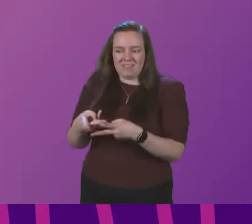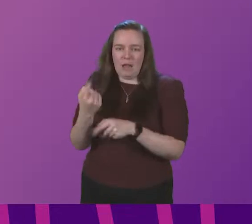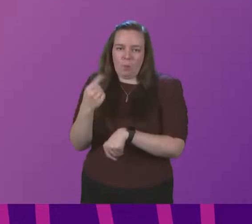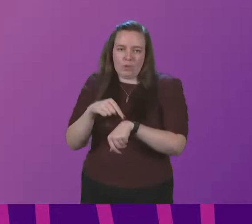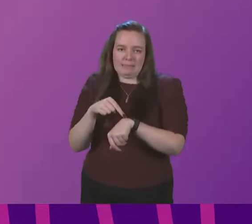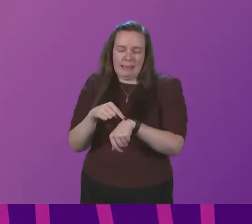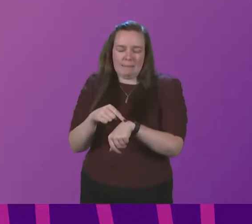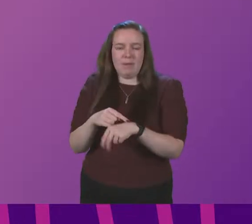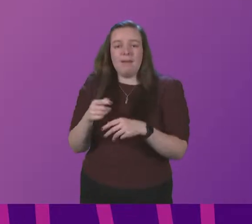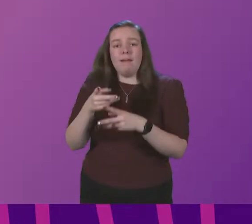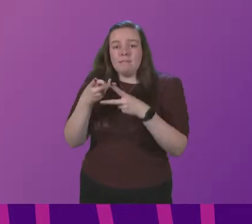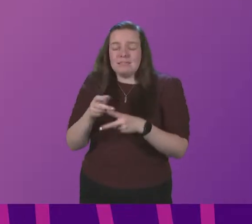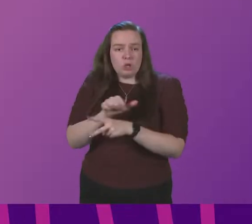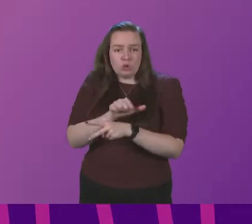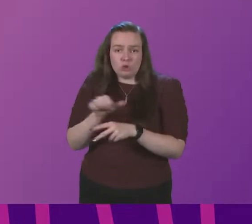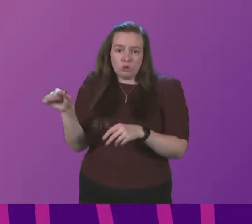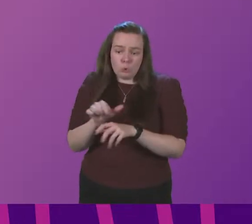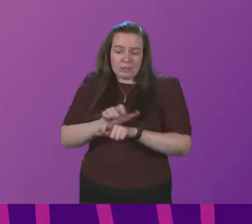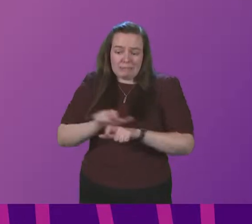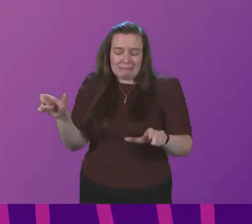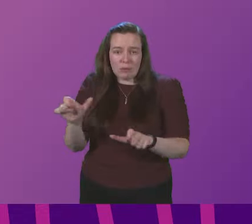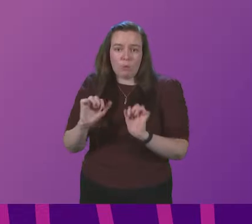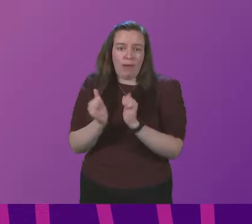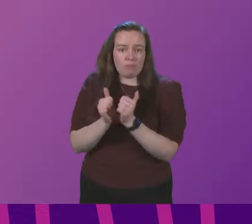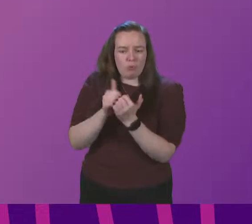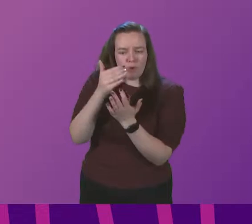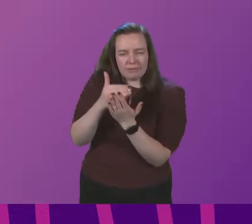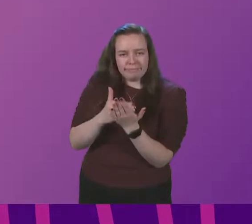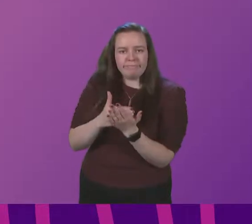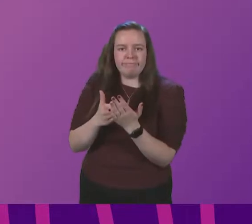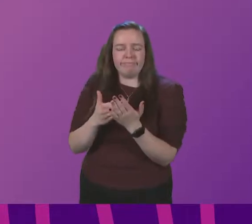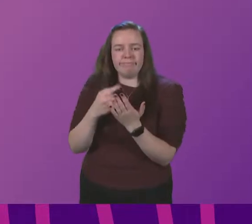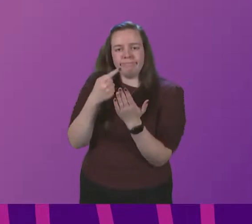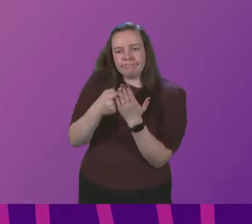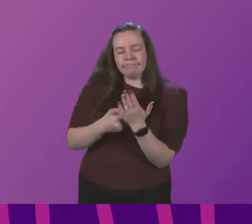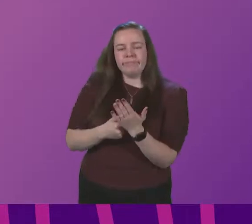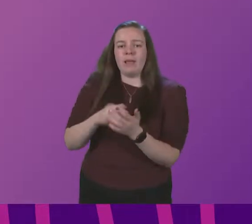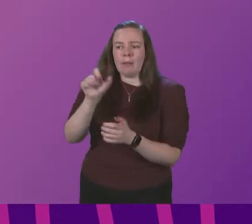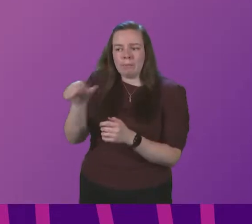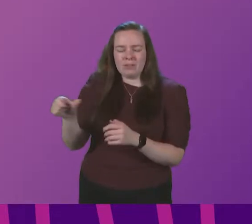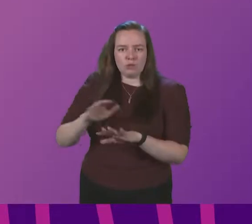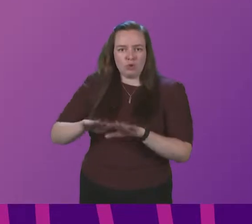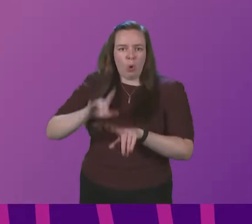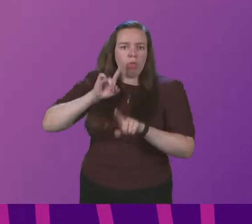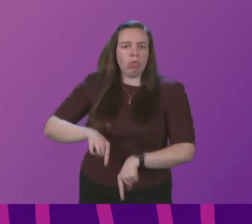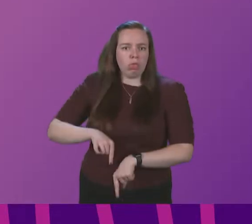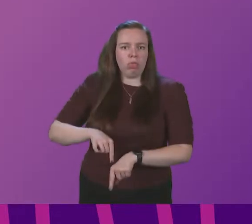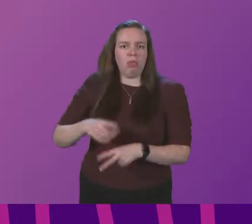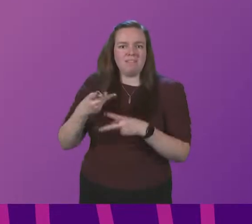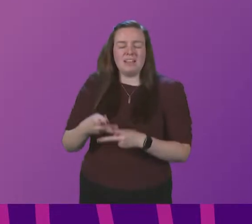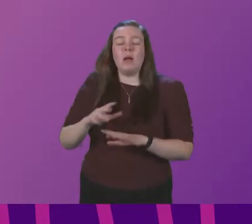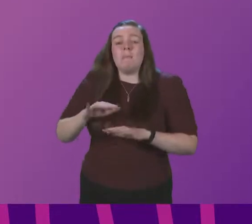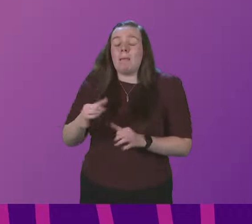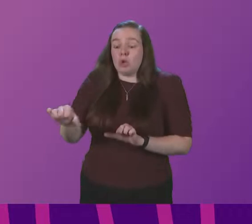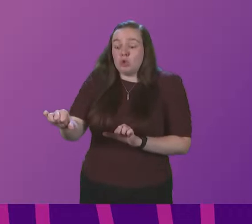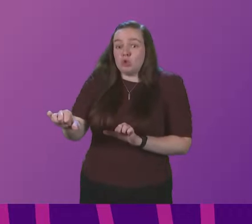time. Visiting should continue with appropriate precautions and mitigations. Patients should not be denied visitors except in very short-term,